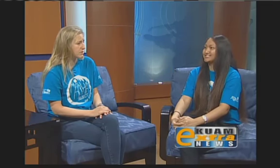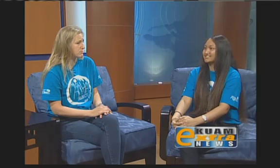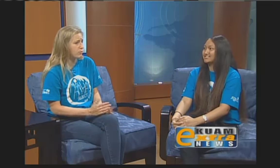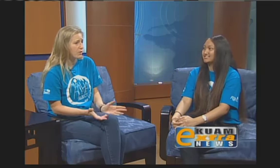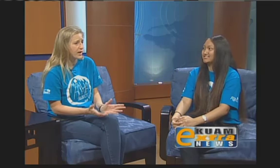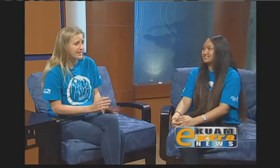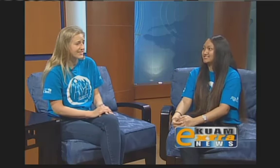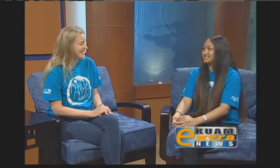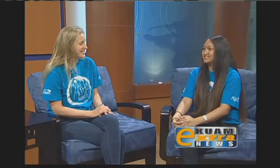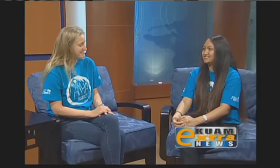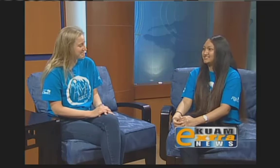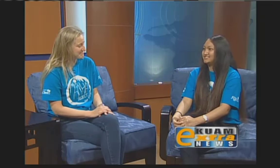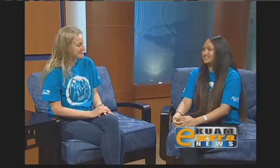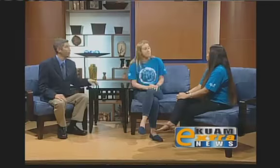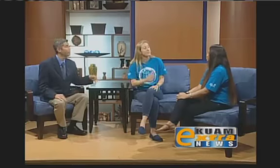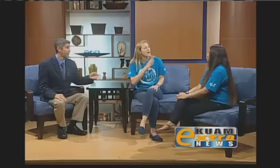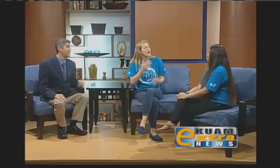So why wait? Okay, and how do we do so? Who can we contact?